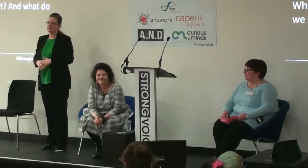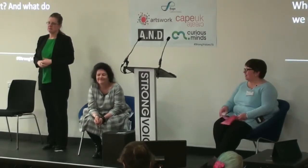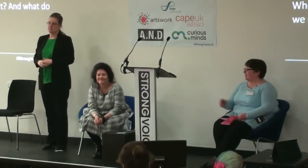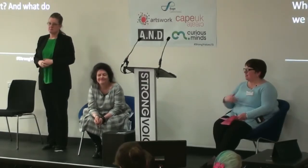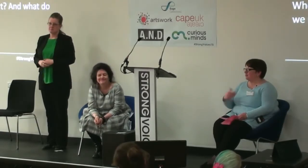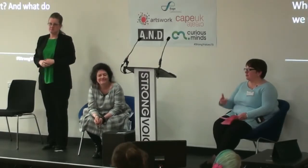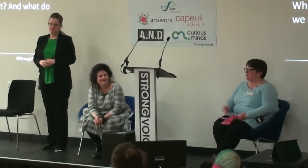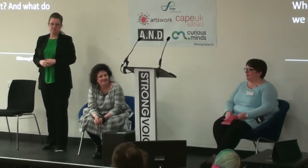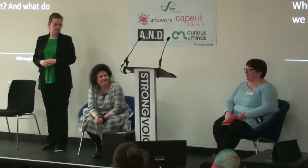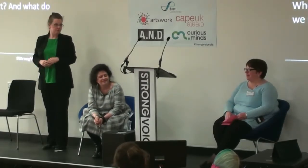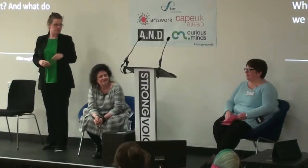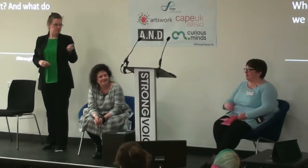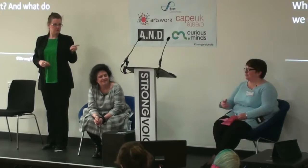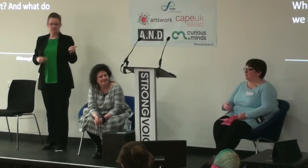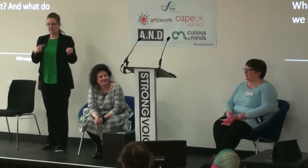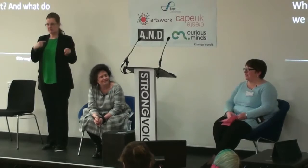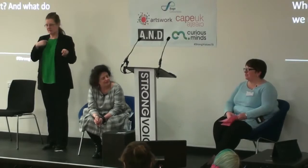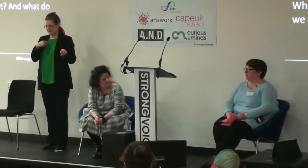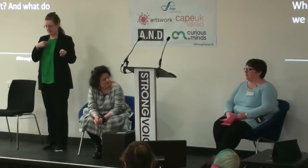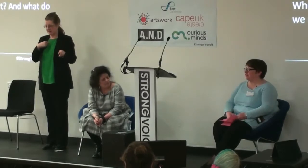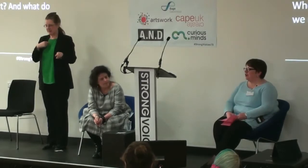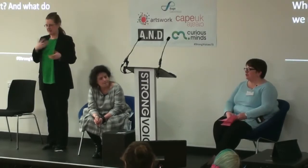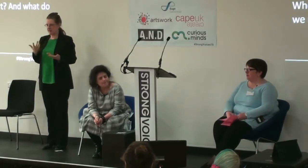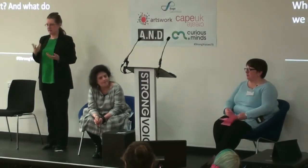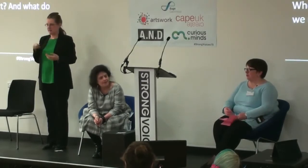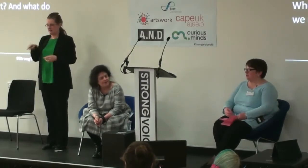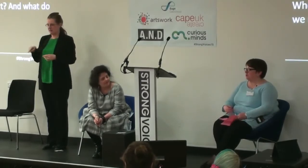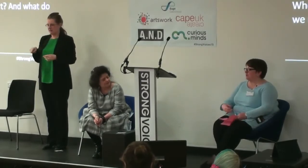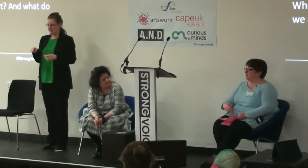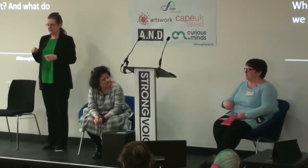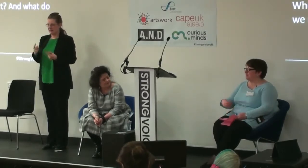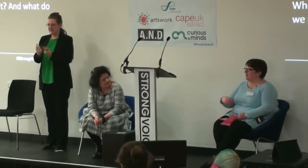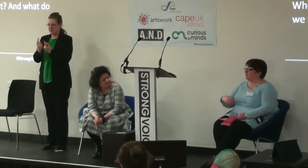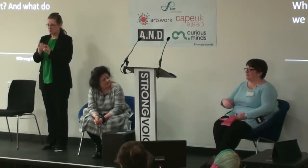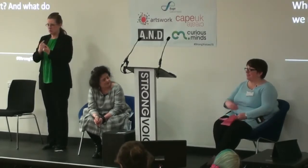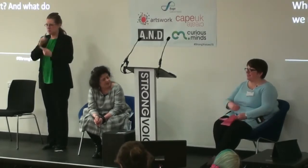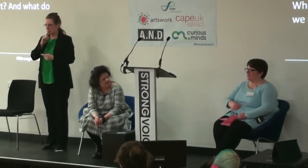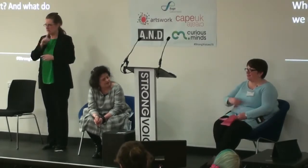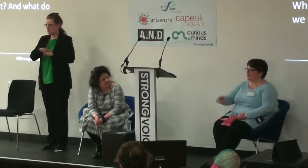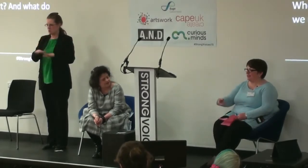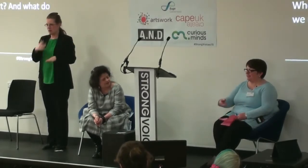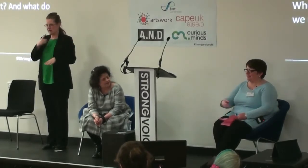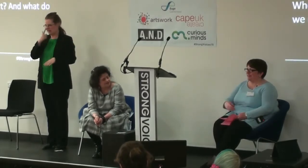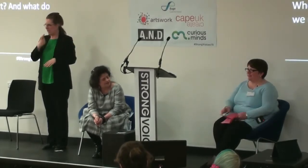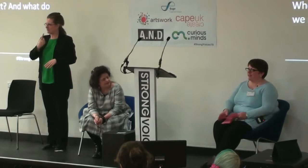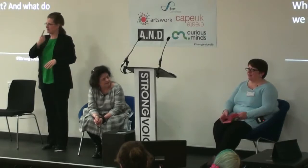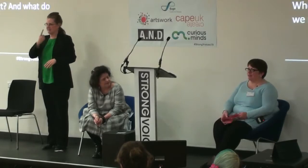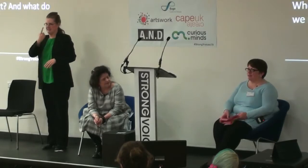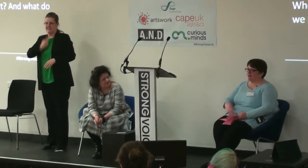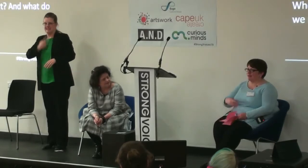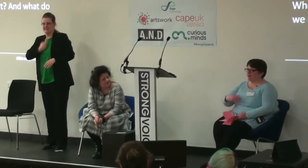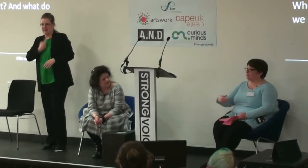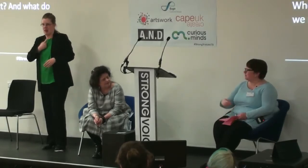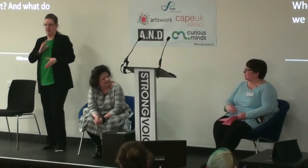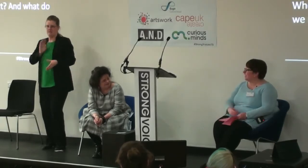yeah and I suppose for me it then brings up the issue of young people who don't always have the self-efficacy to join the things